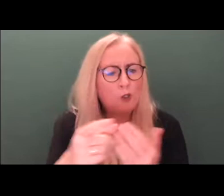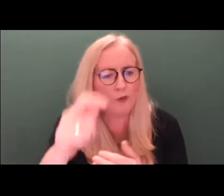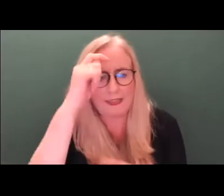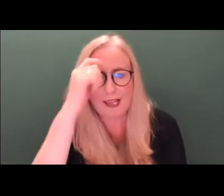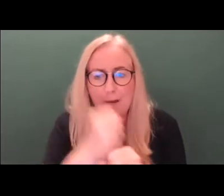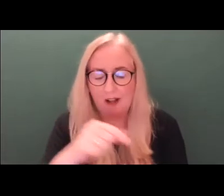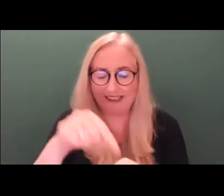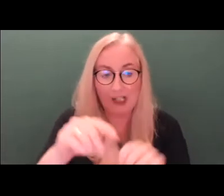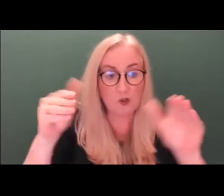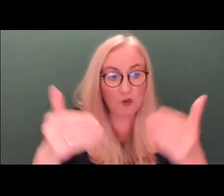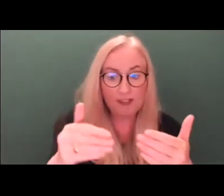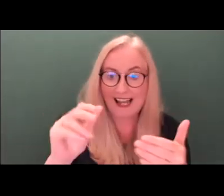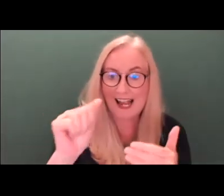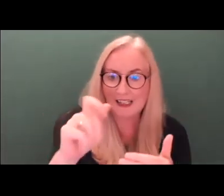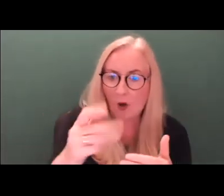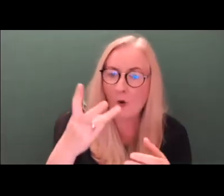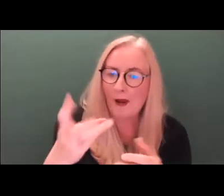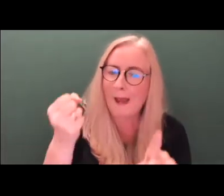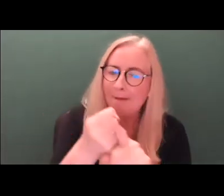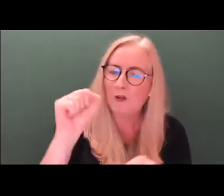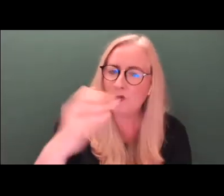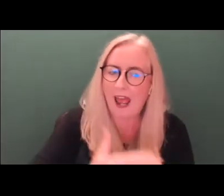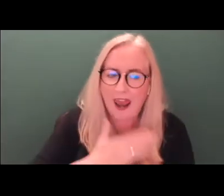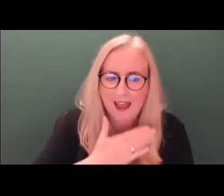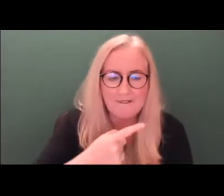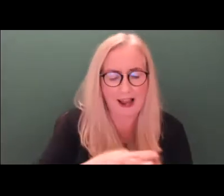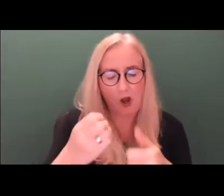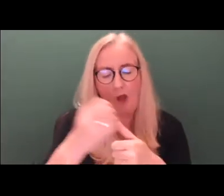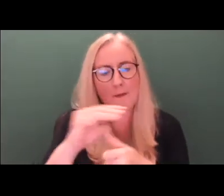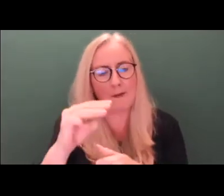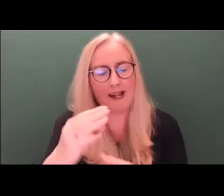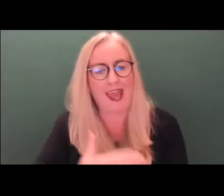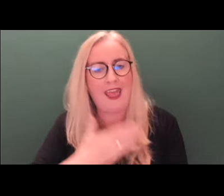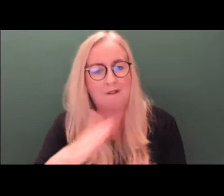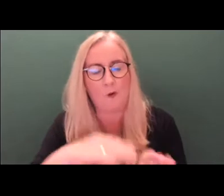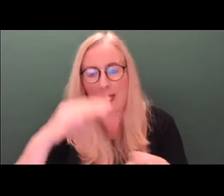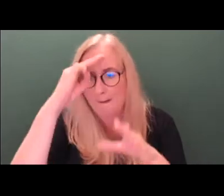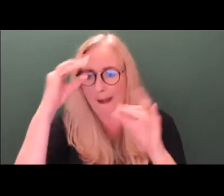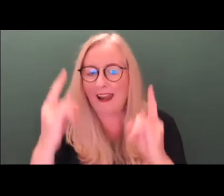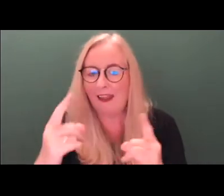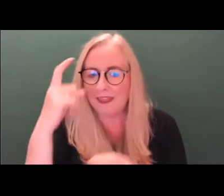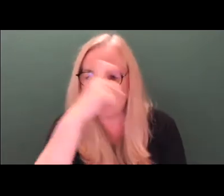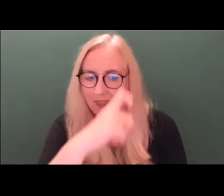the Act will impact on your life and the life of others with living with mental health difficulties?